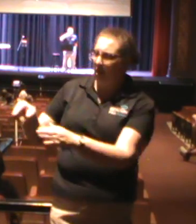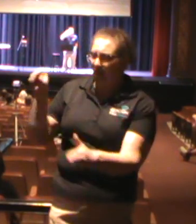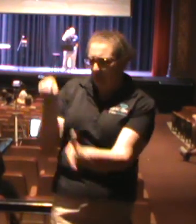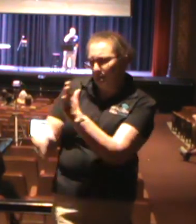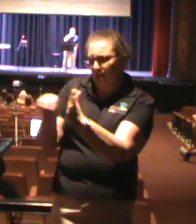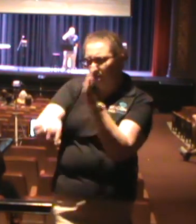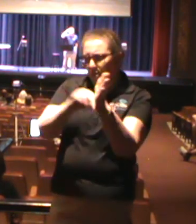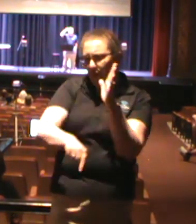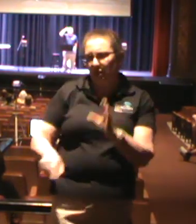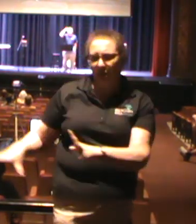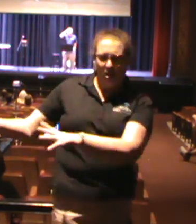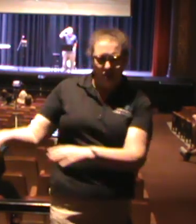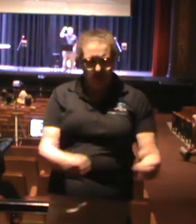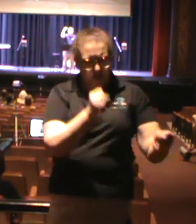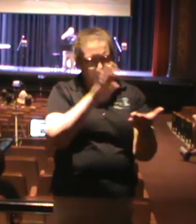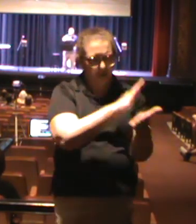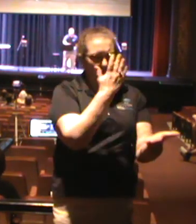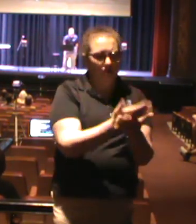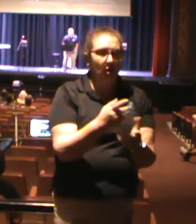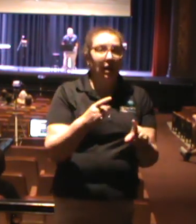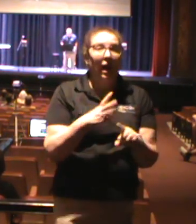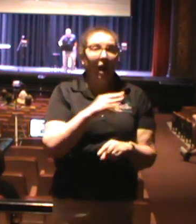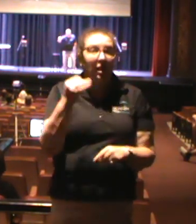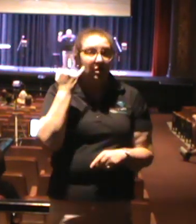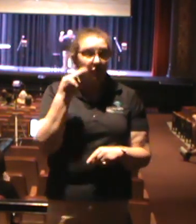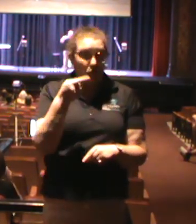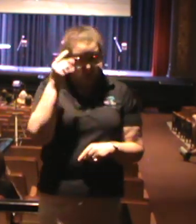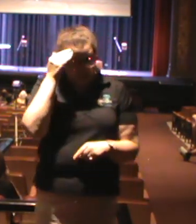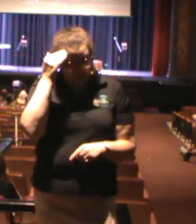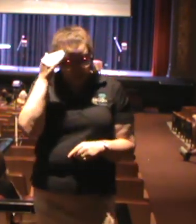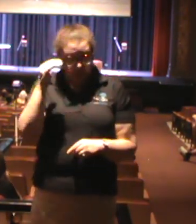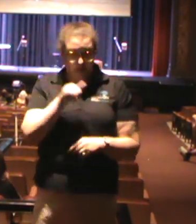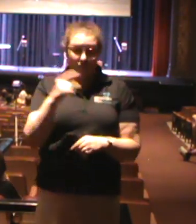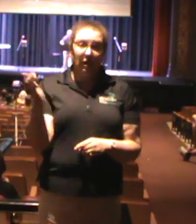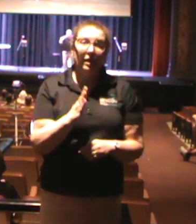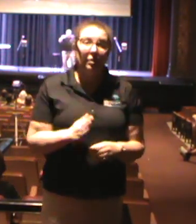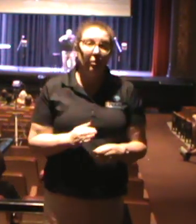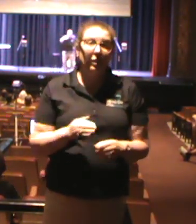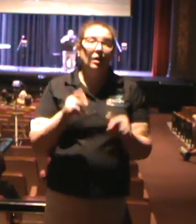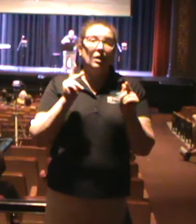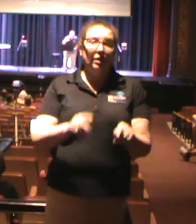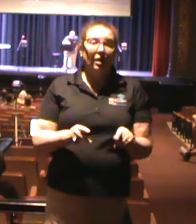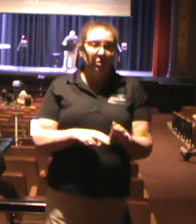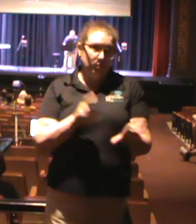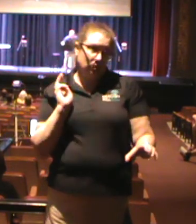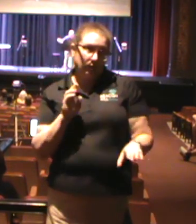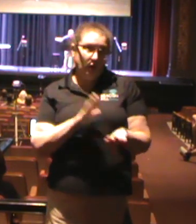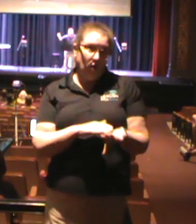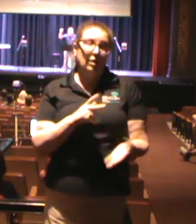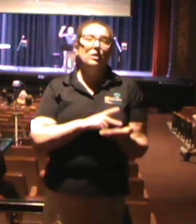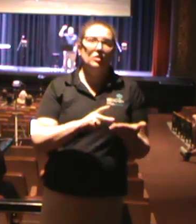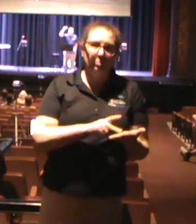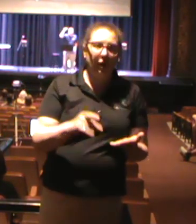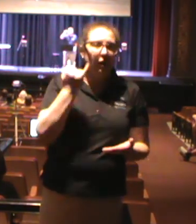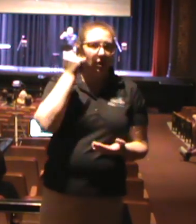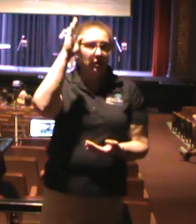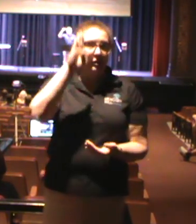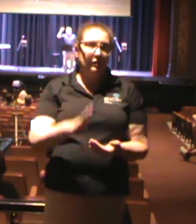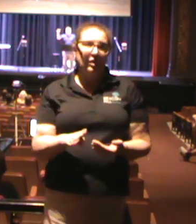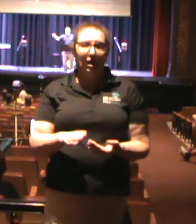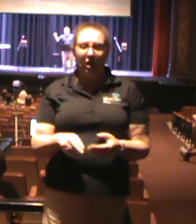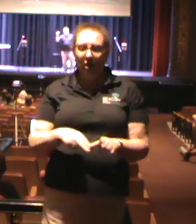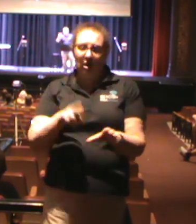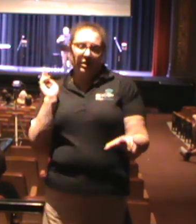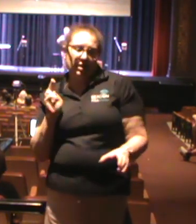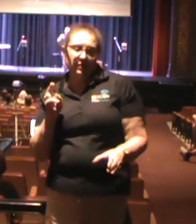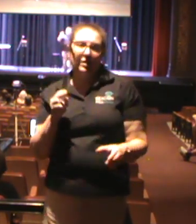who would ever think that God would give up on them, it was Paul. If God gives up on His people, then Paul would have been